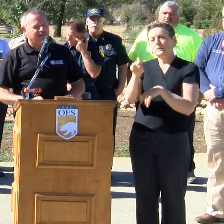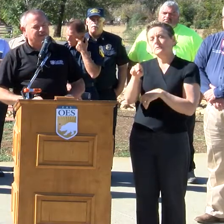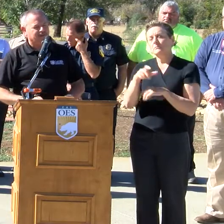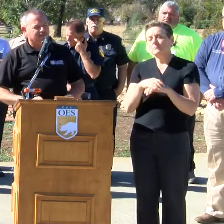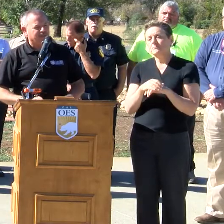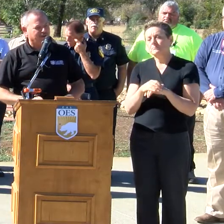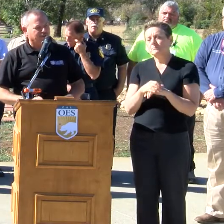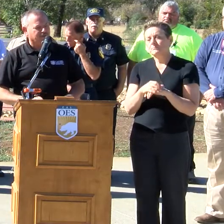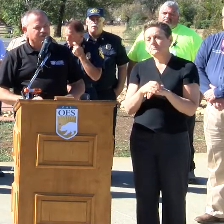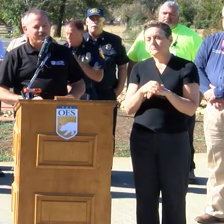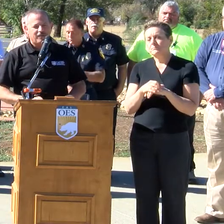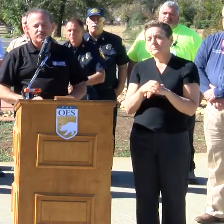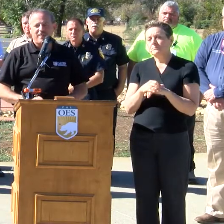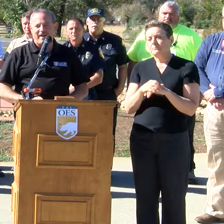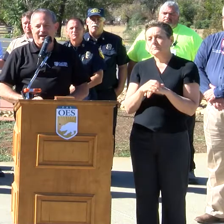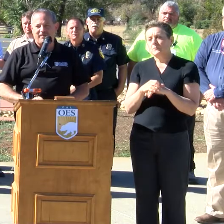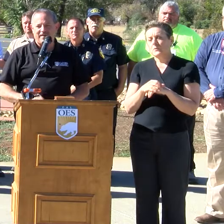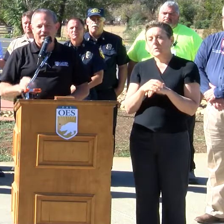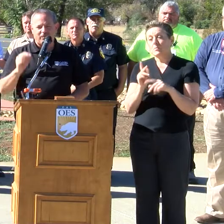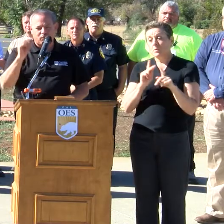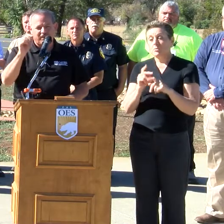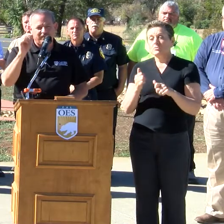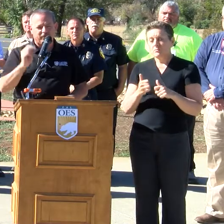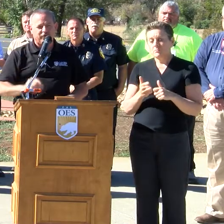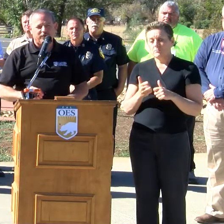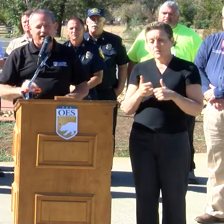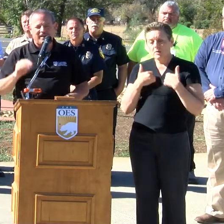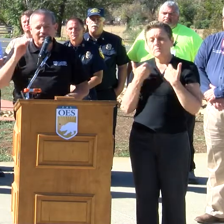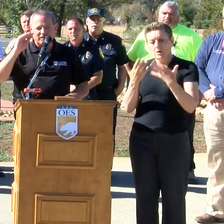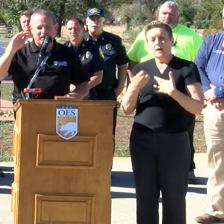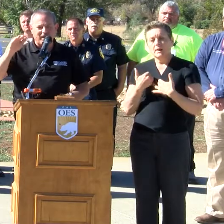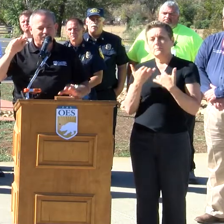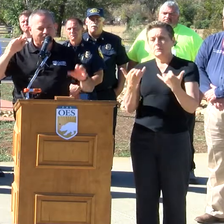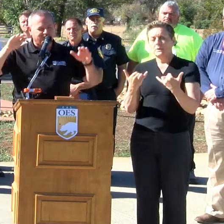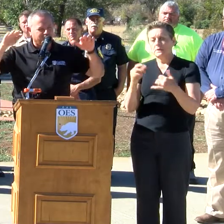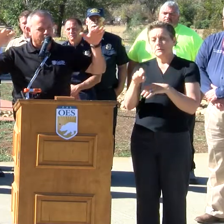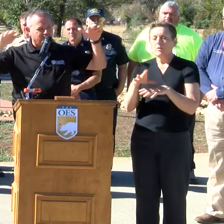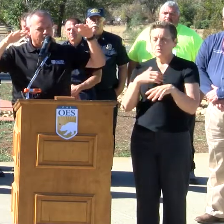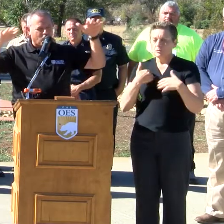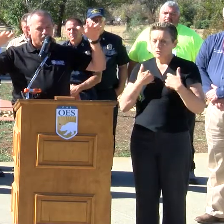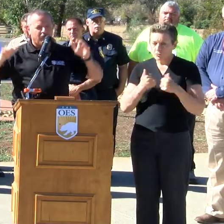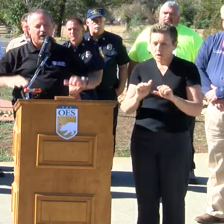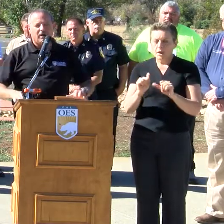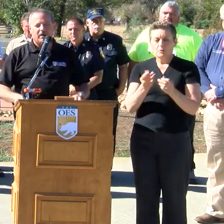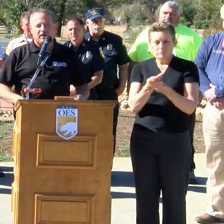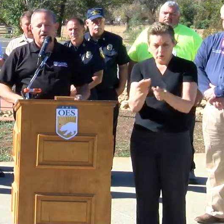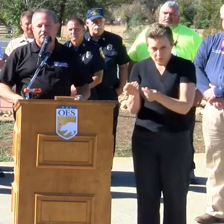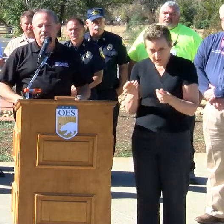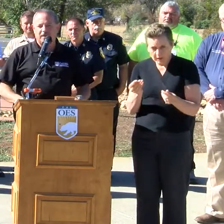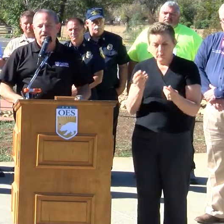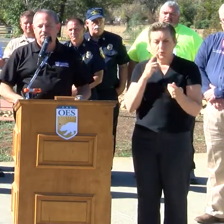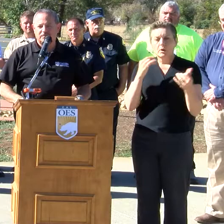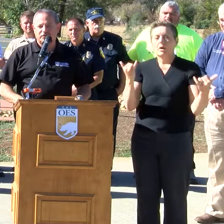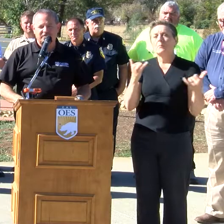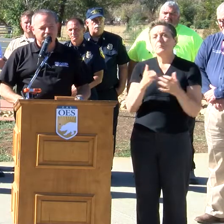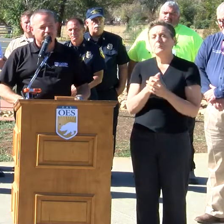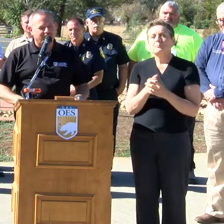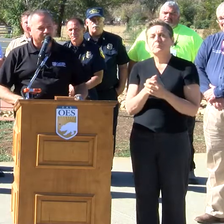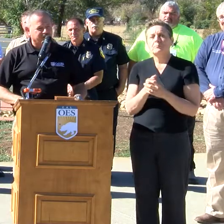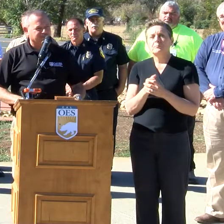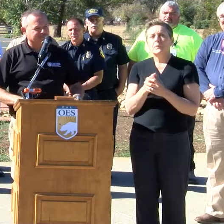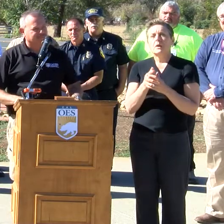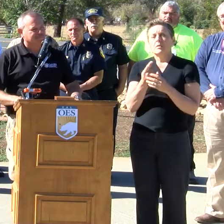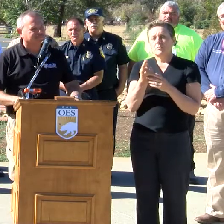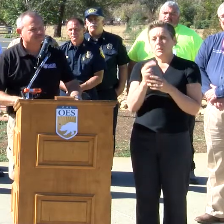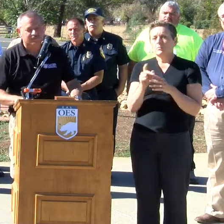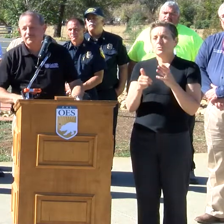fire survivors may have. And we'll continue to do that until we get people into more transitional